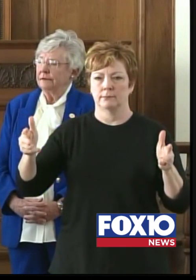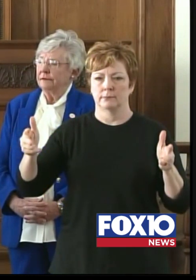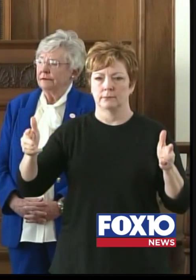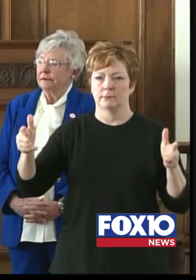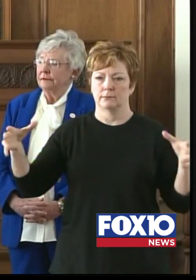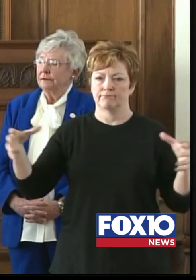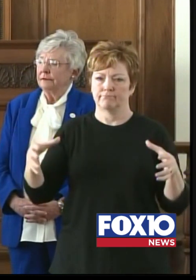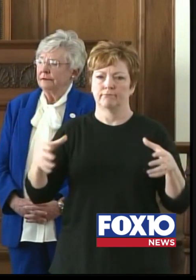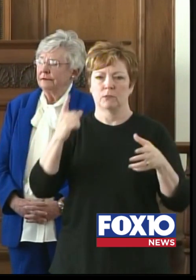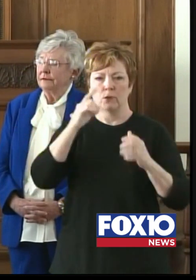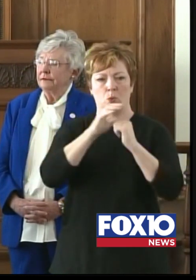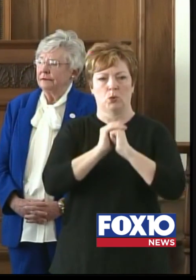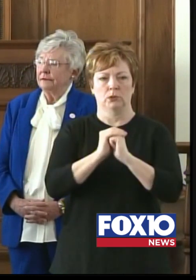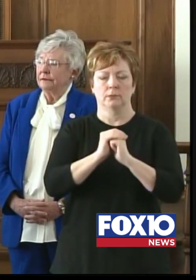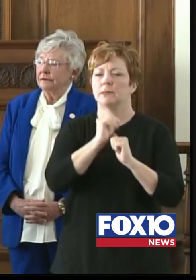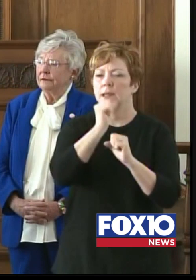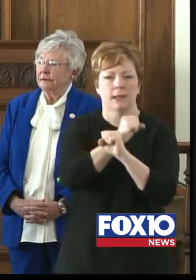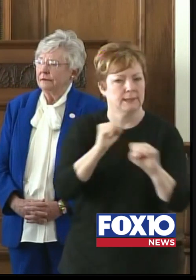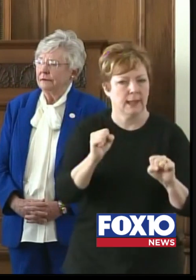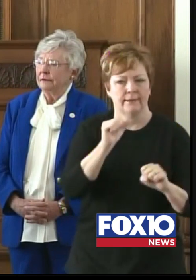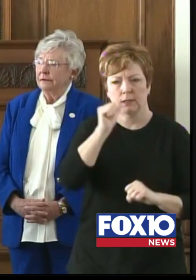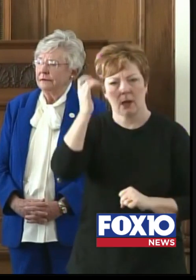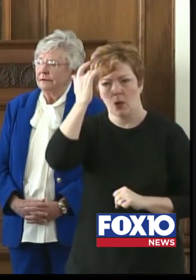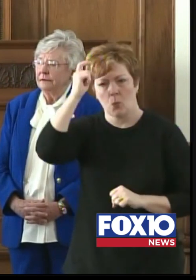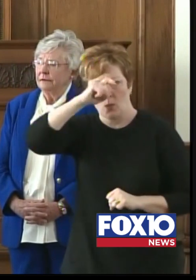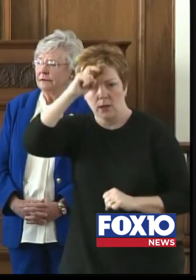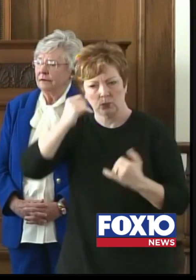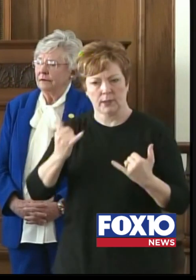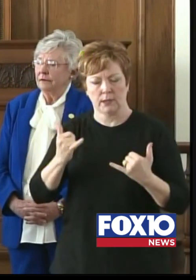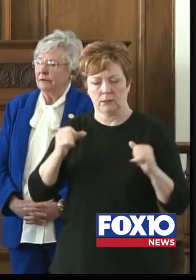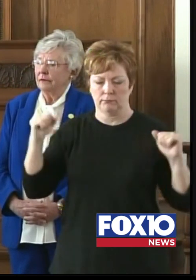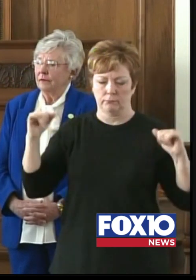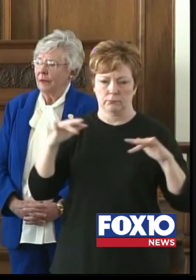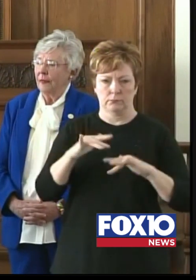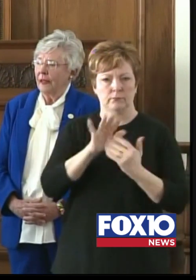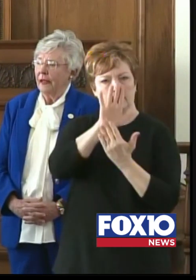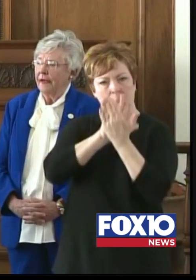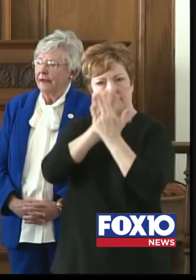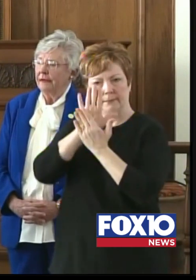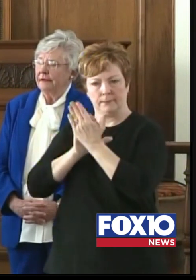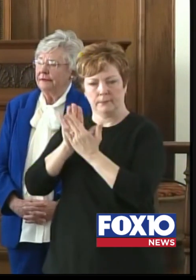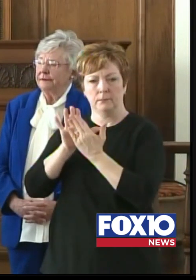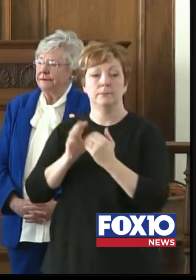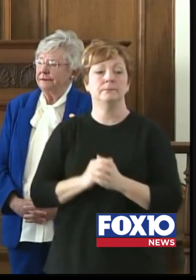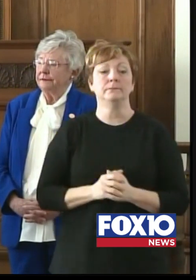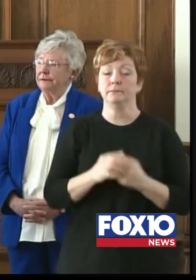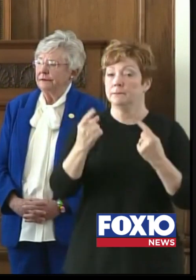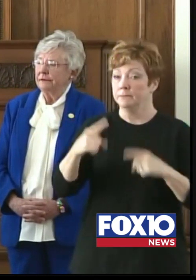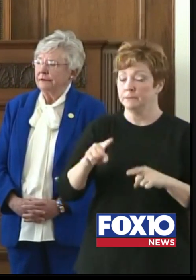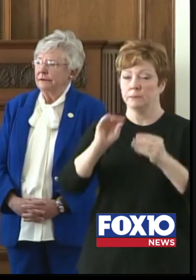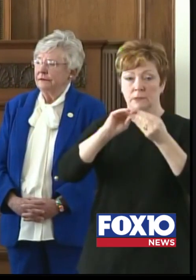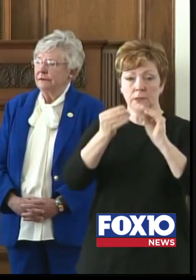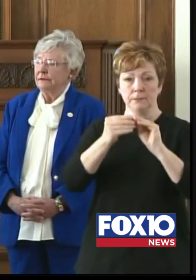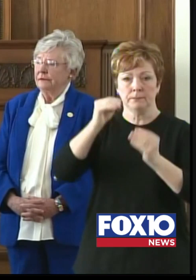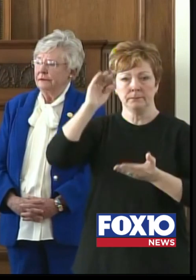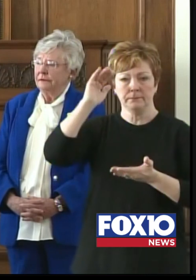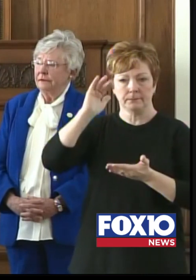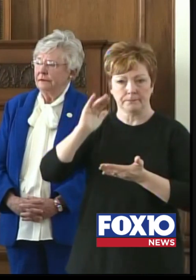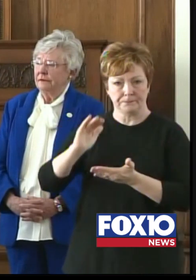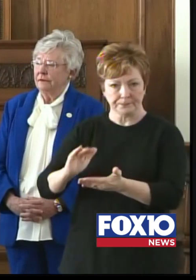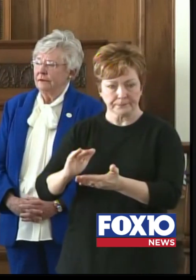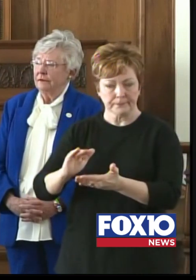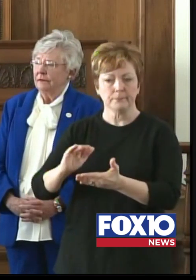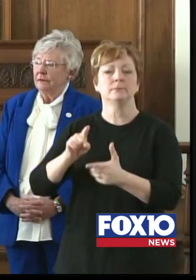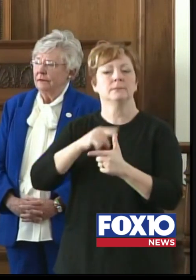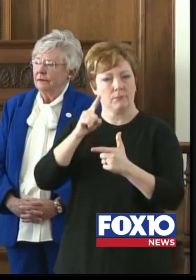gather in person. Now, when the number of new COVID-19 patients and infections decline, then in